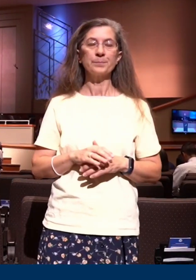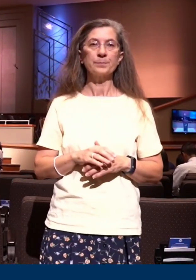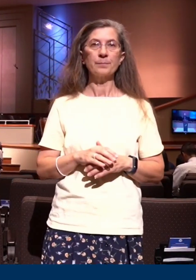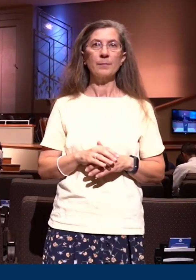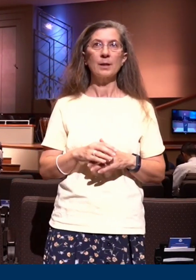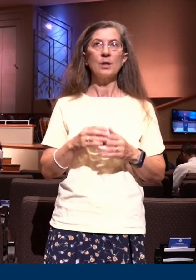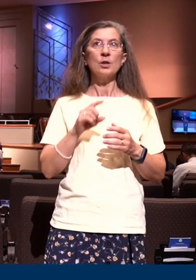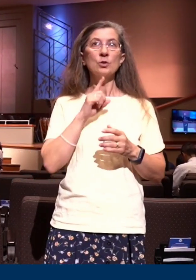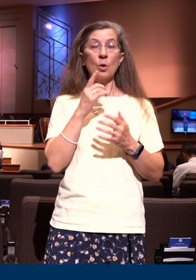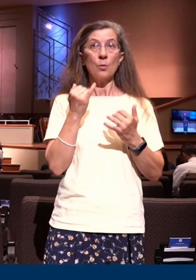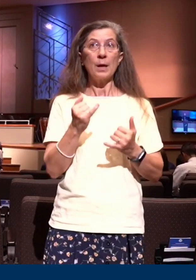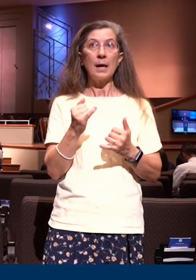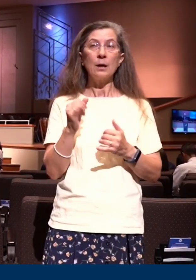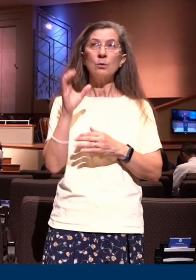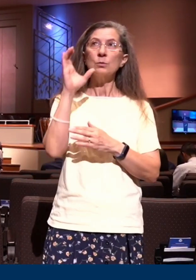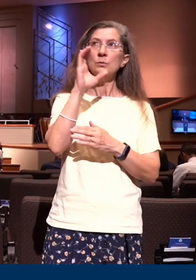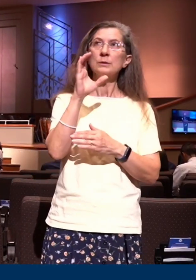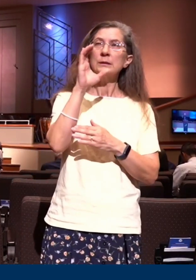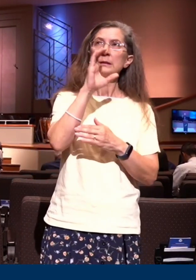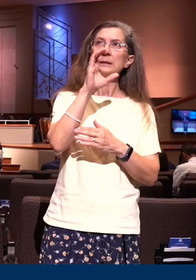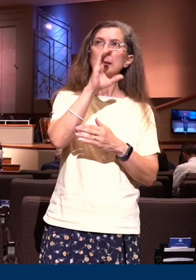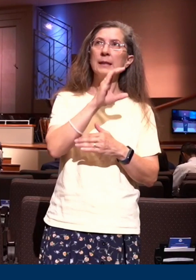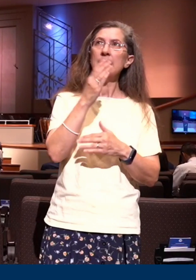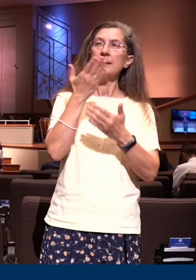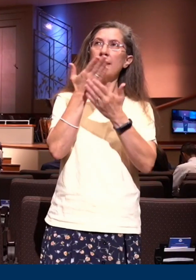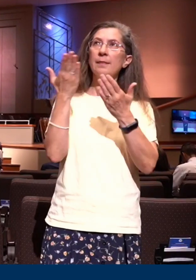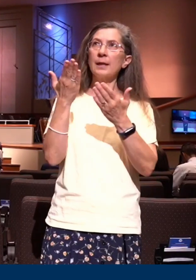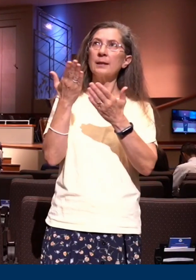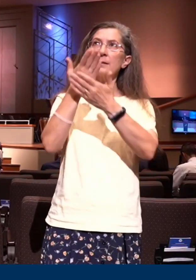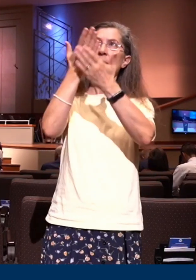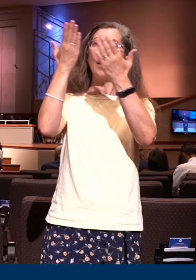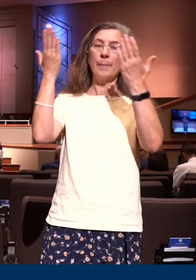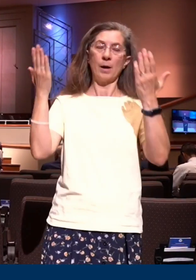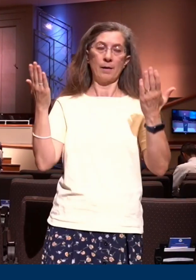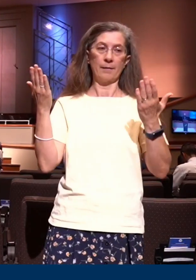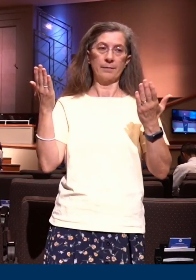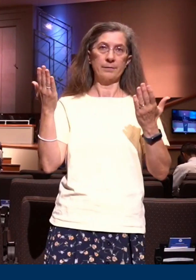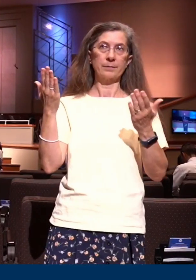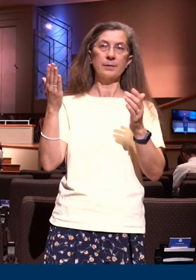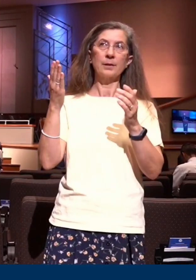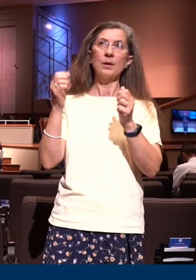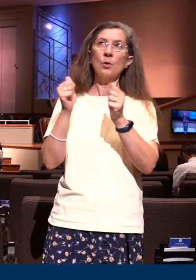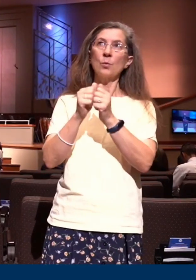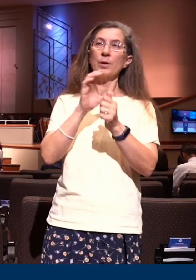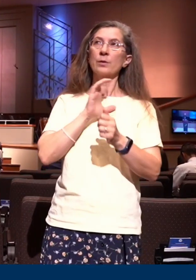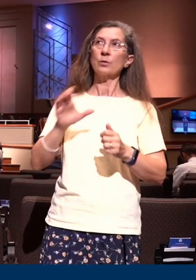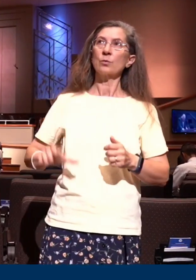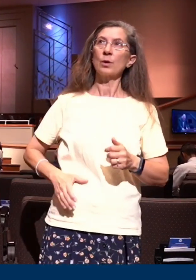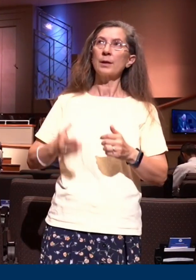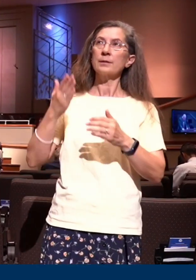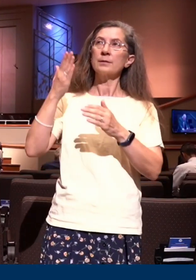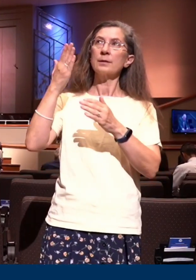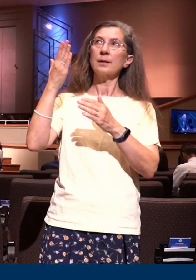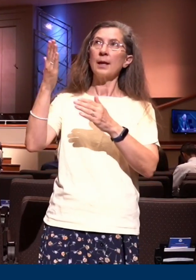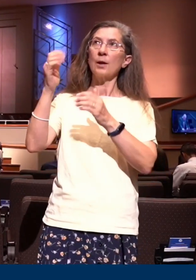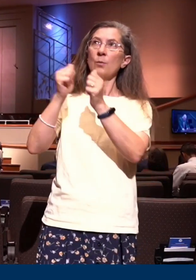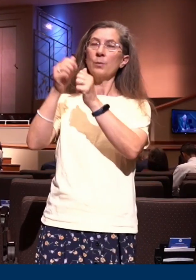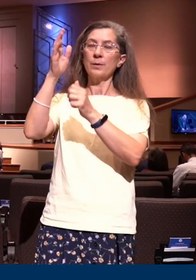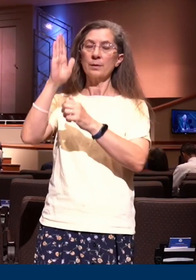those things which are above where Christ sitteth on the right hand of God. Set your affection on things